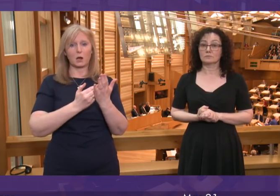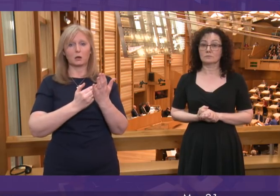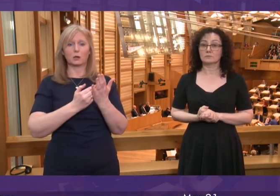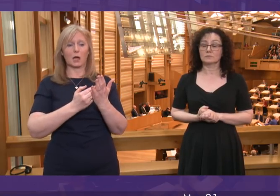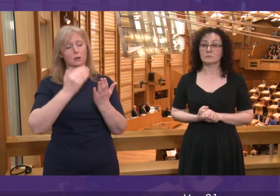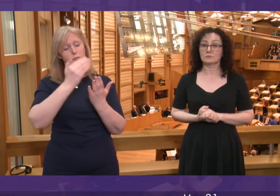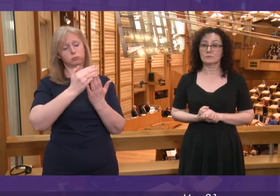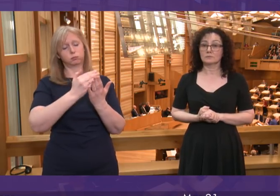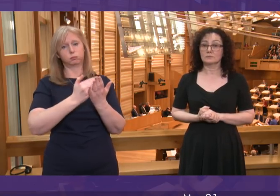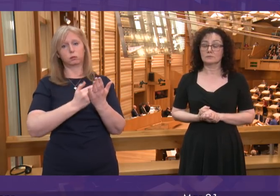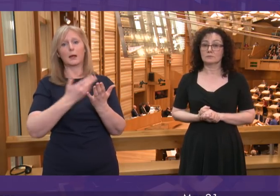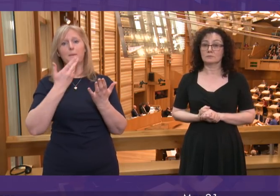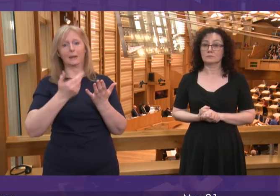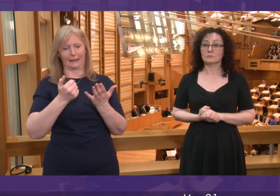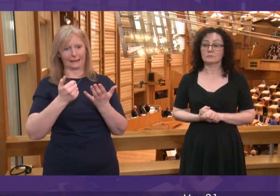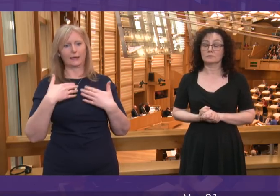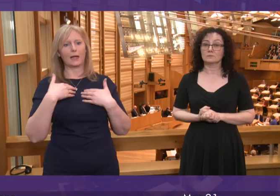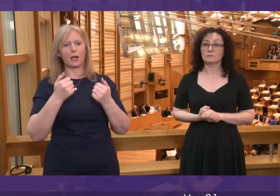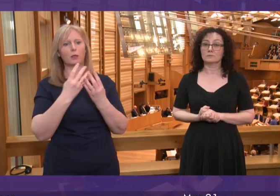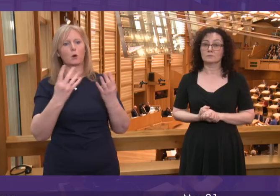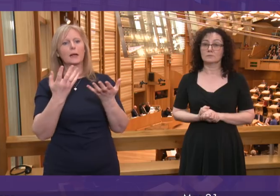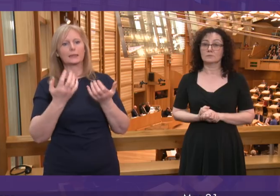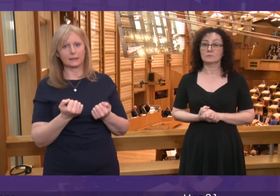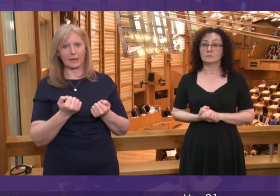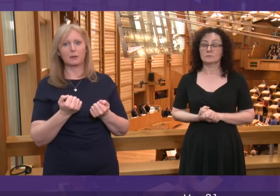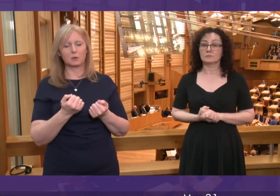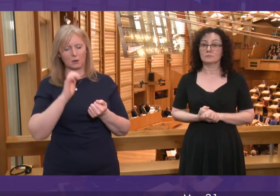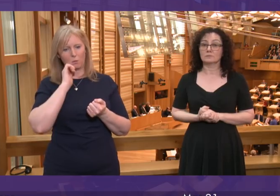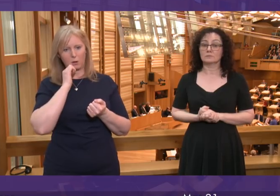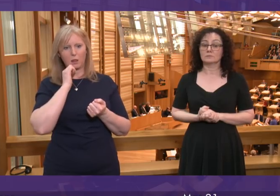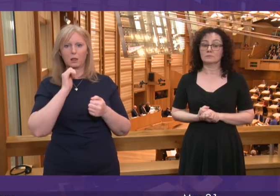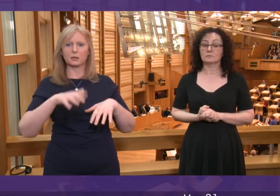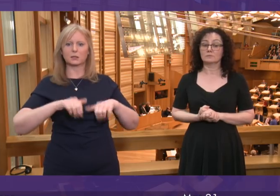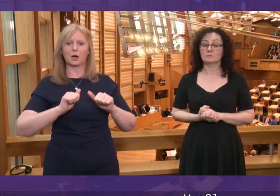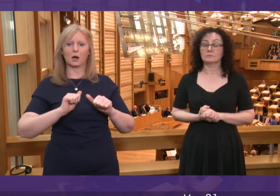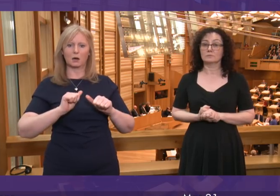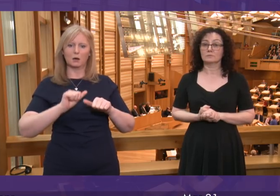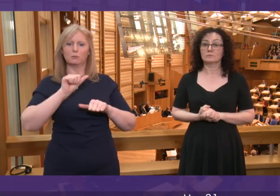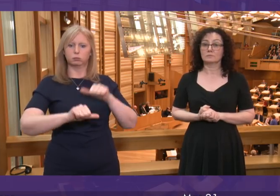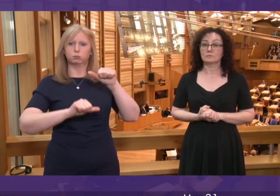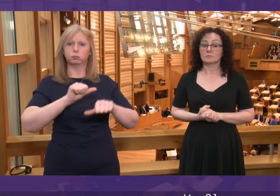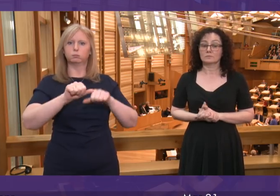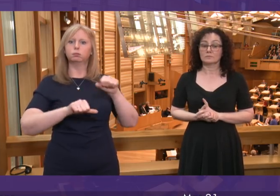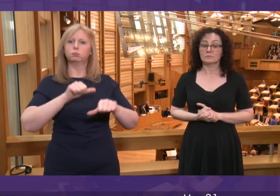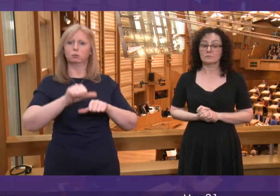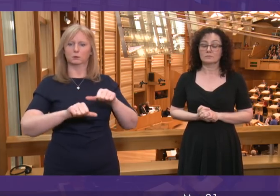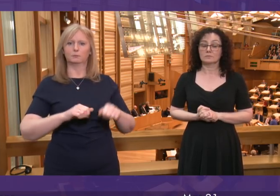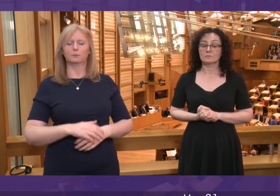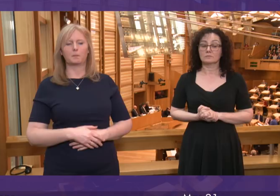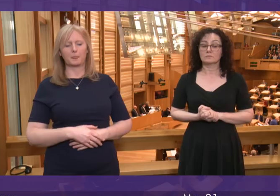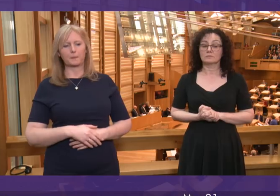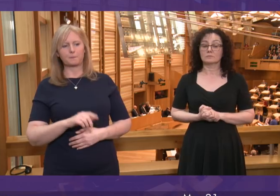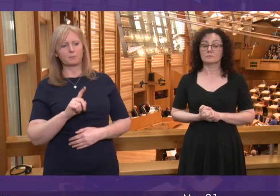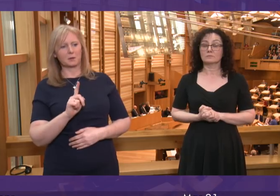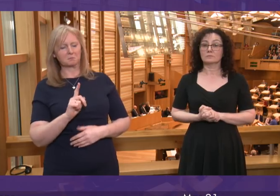been made have already been accepted by the Health Board and are being implemented. So whatever disagreements we have and